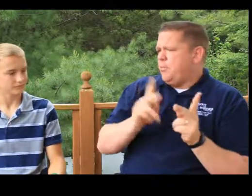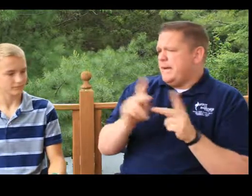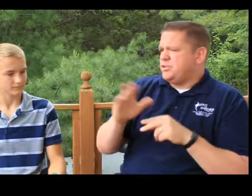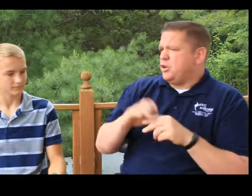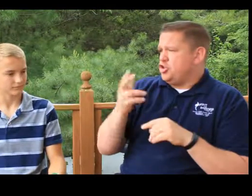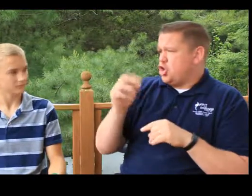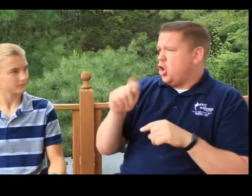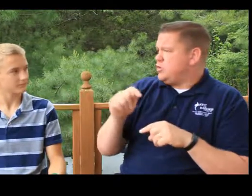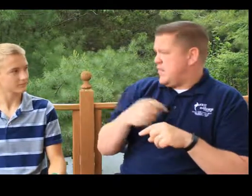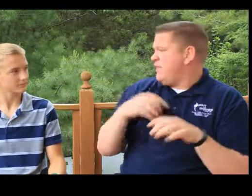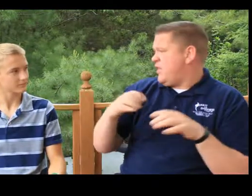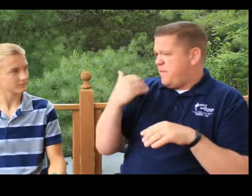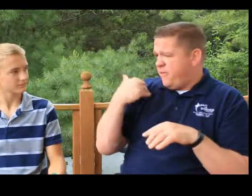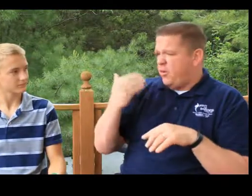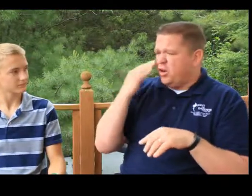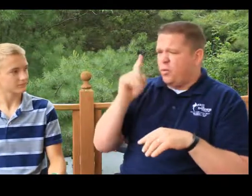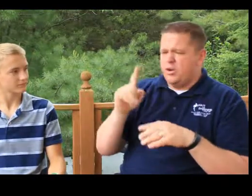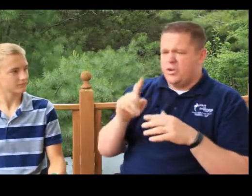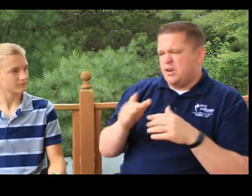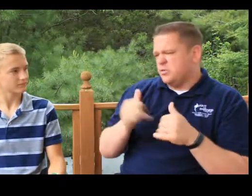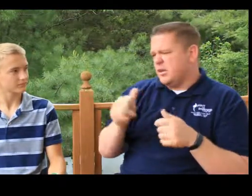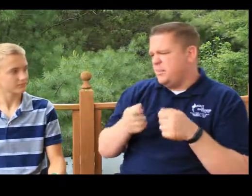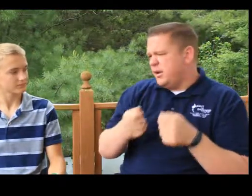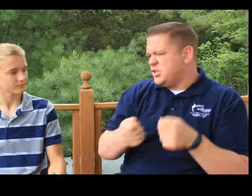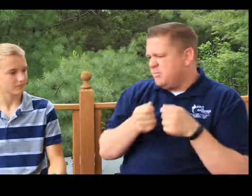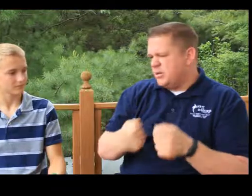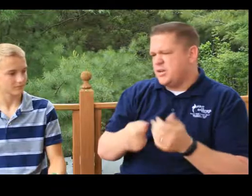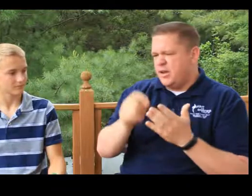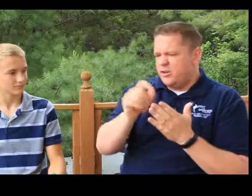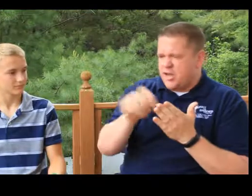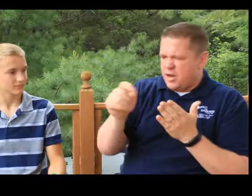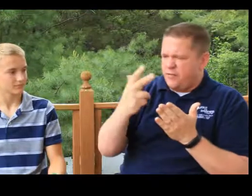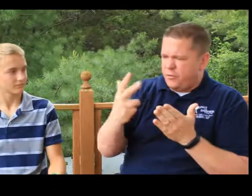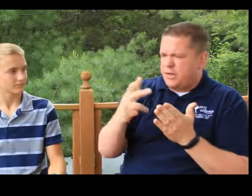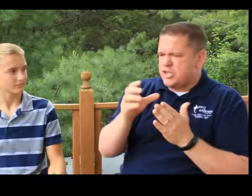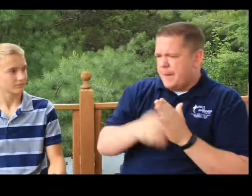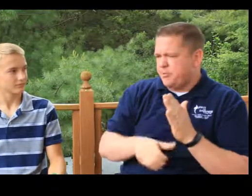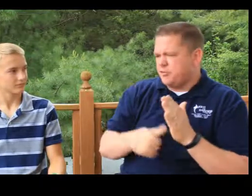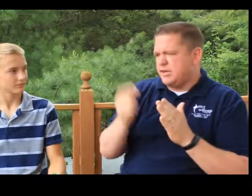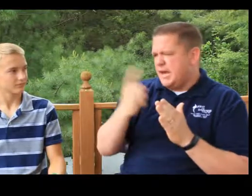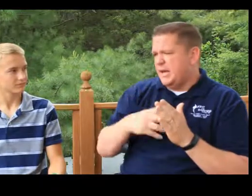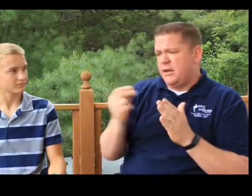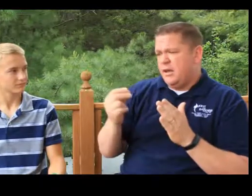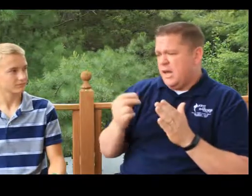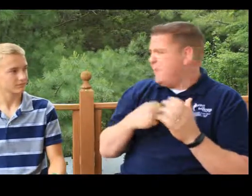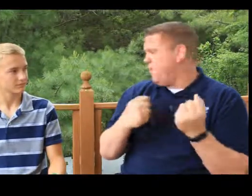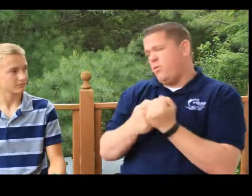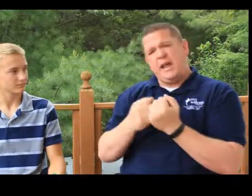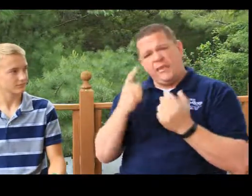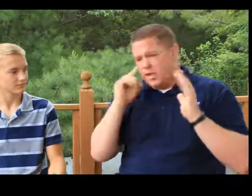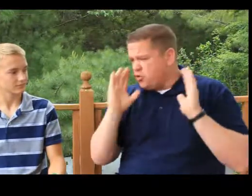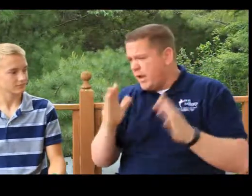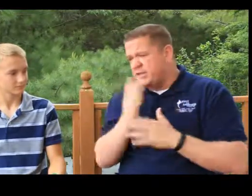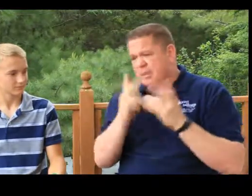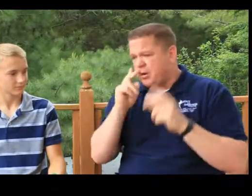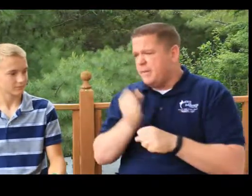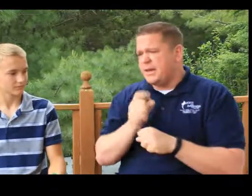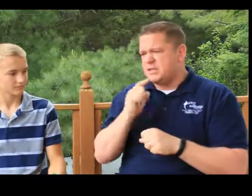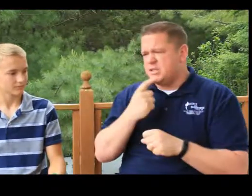based on charts. And I've done that before, you know, where it's almost like a punch in and punch out. You check off three chapters a day. And I'm for that. I think it's great. Some people can make it sincere.